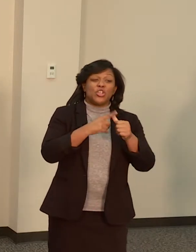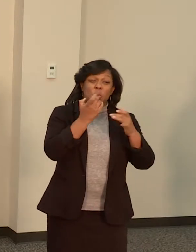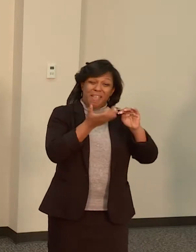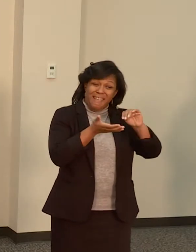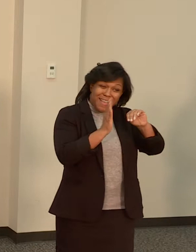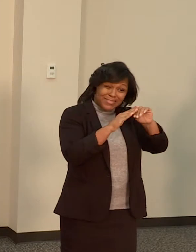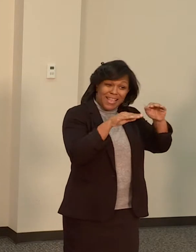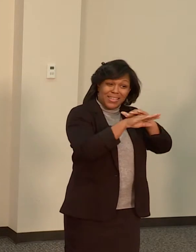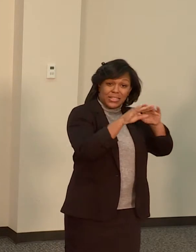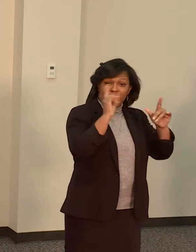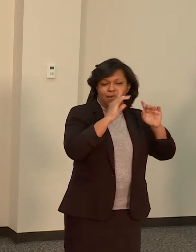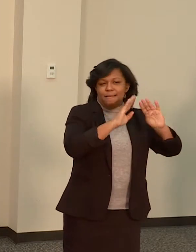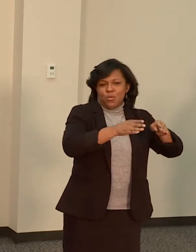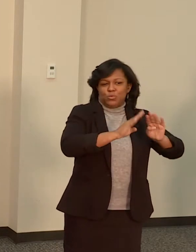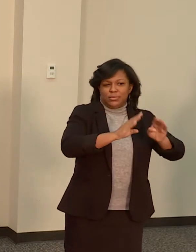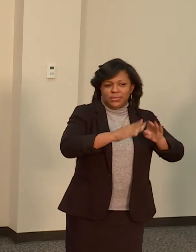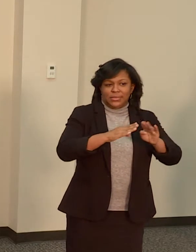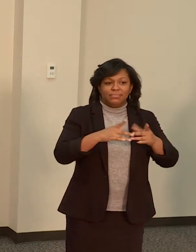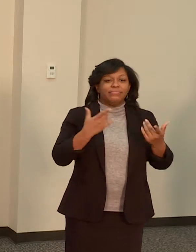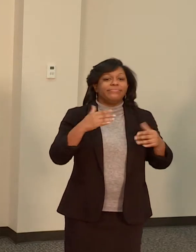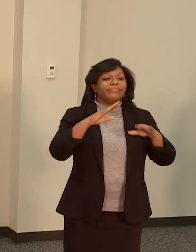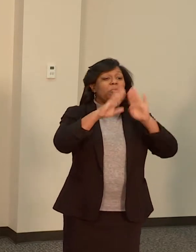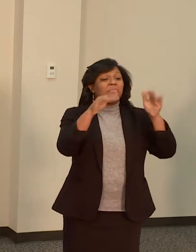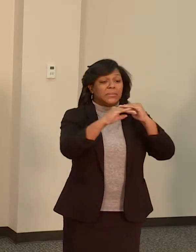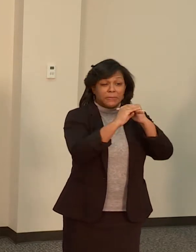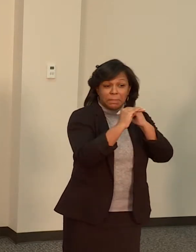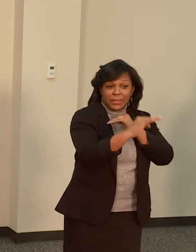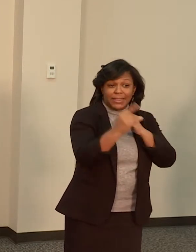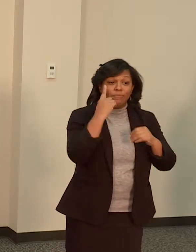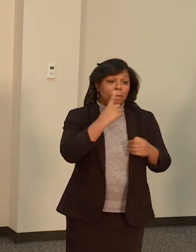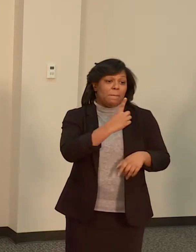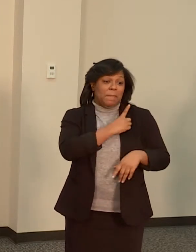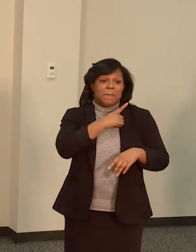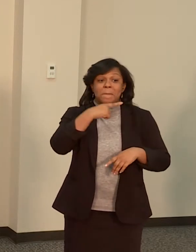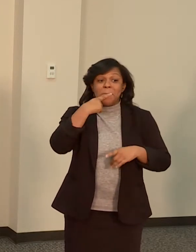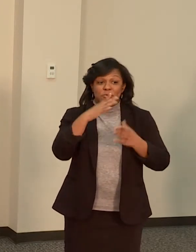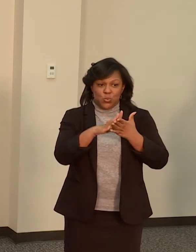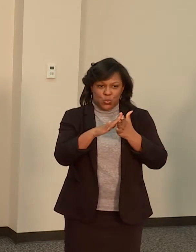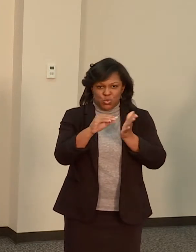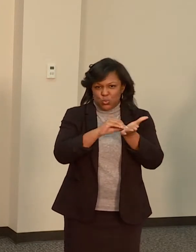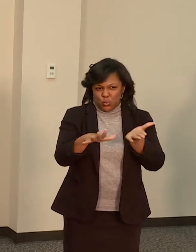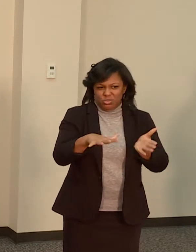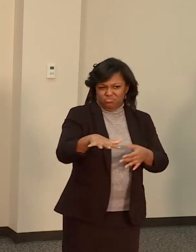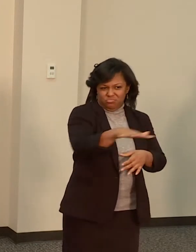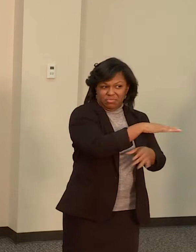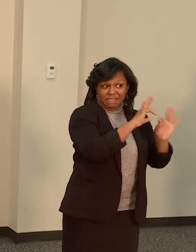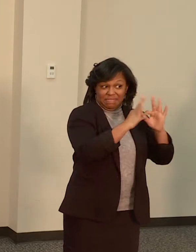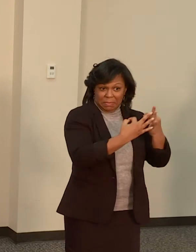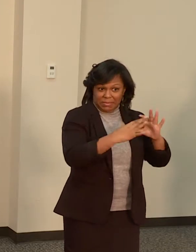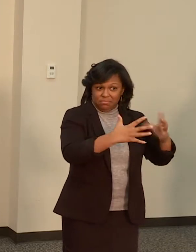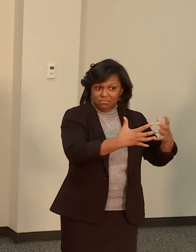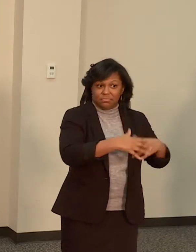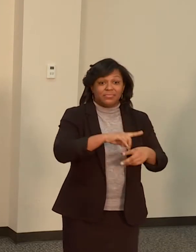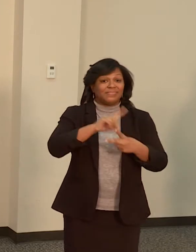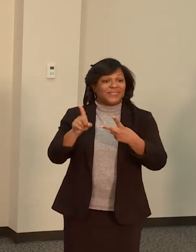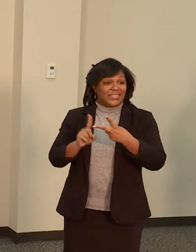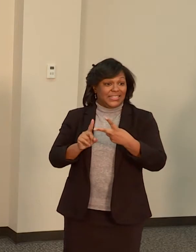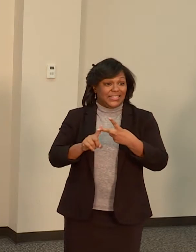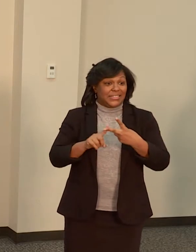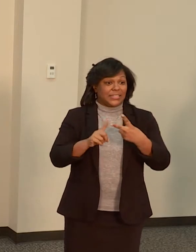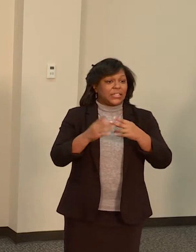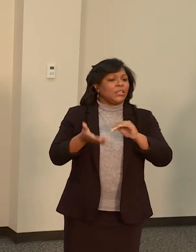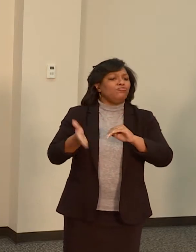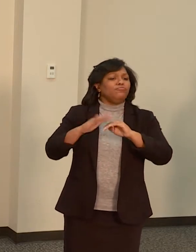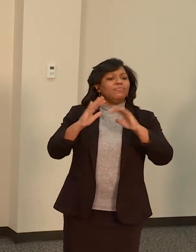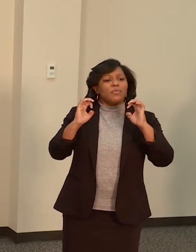housing stability for Minneapolis public school students and their families, and second, to increase educational stability and